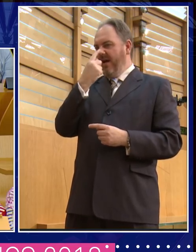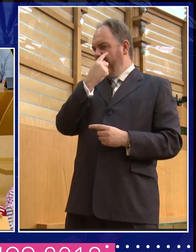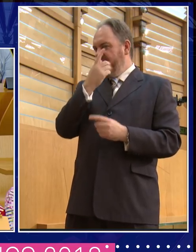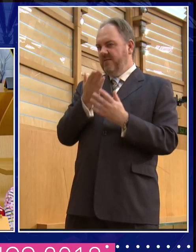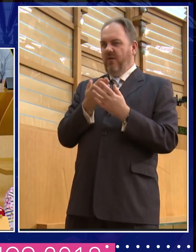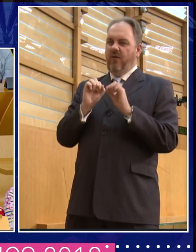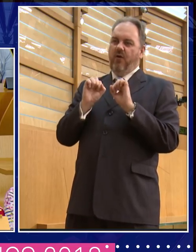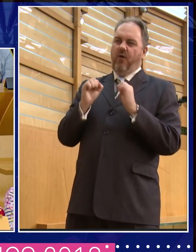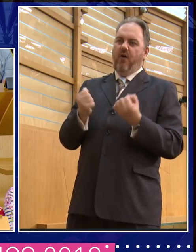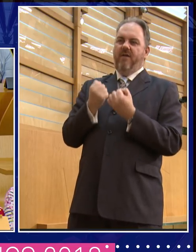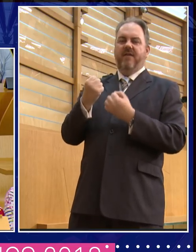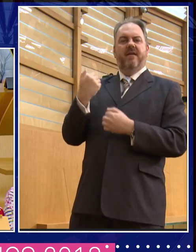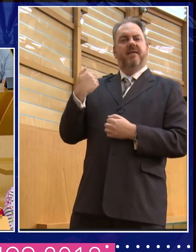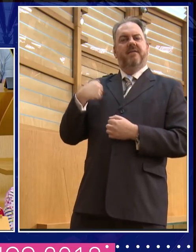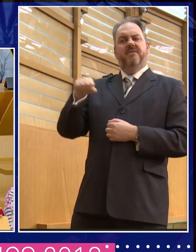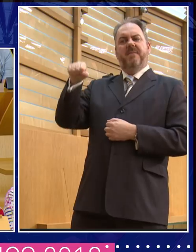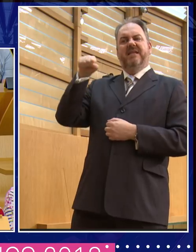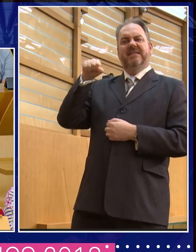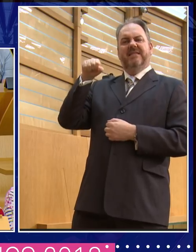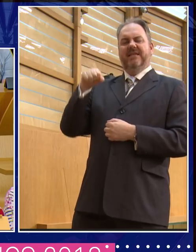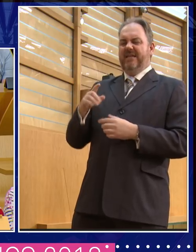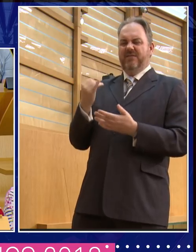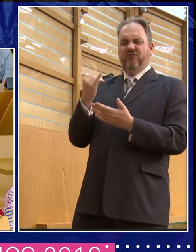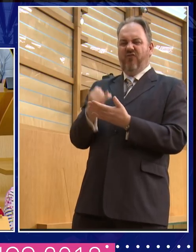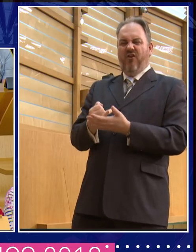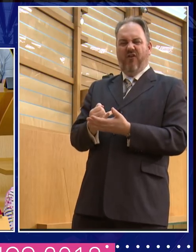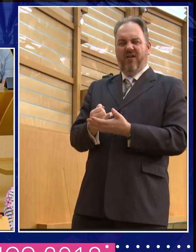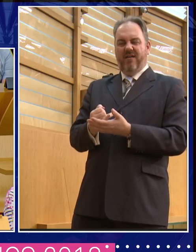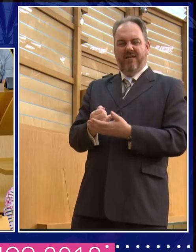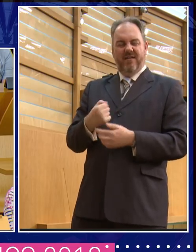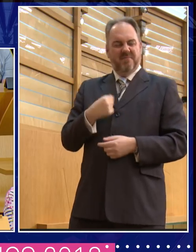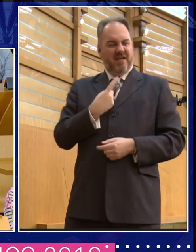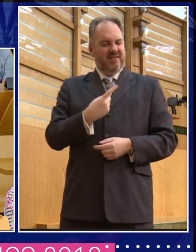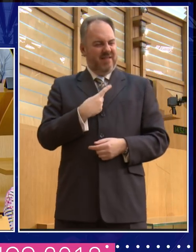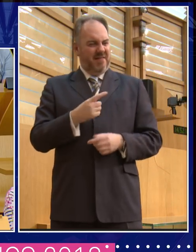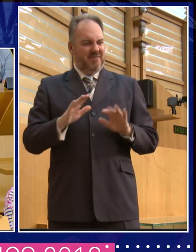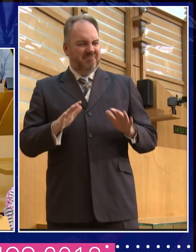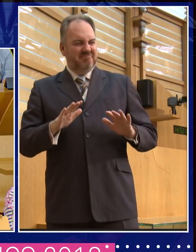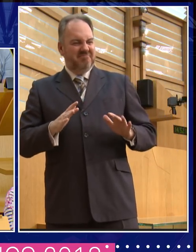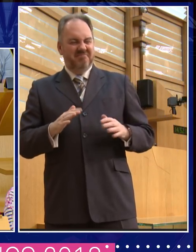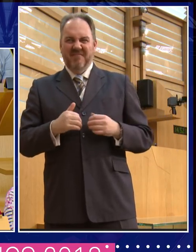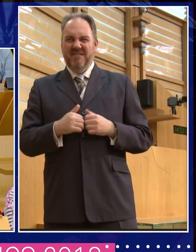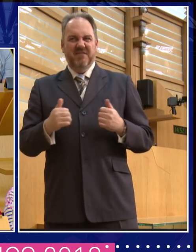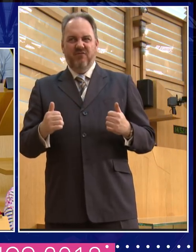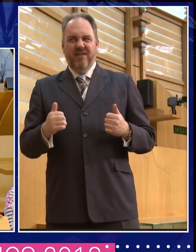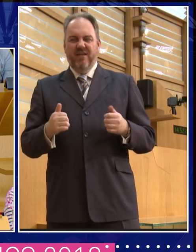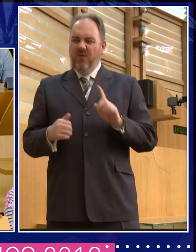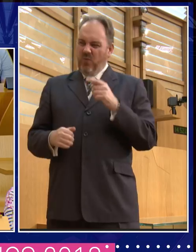is wrong, anachronistic and not valid. I was just wondering kind of whether you could give me your thoughts on that. What would be a constructive